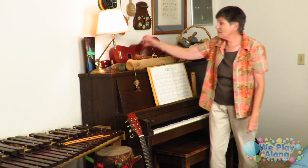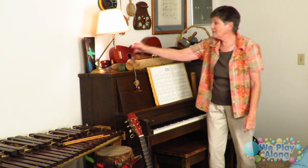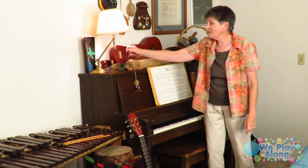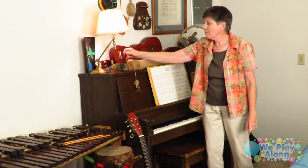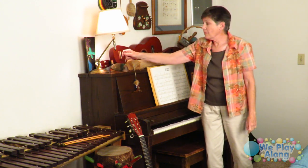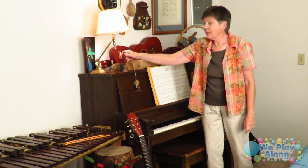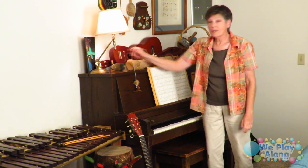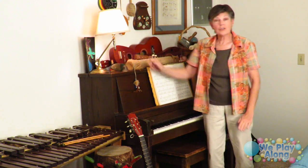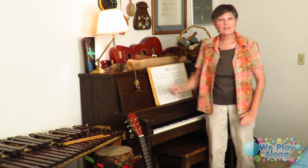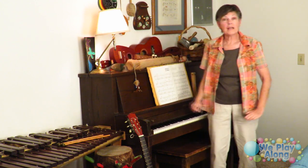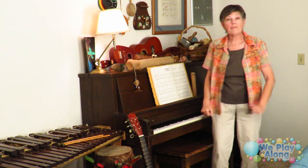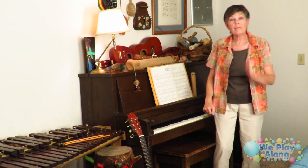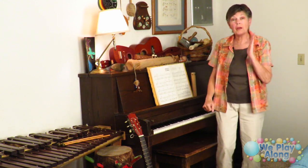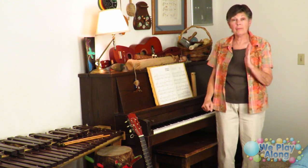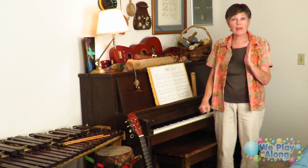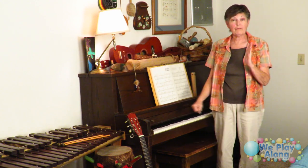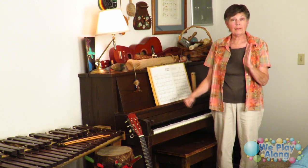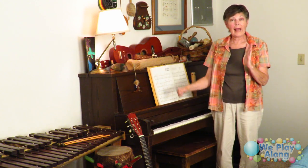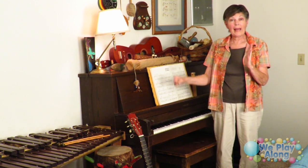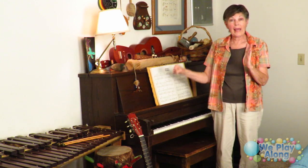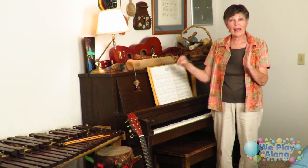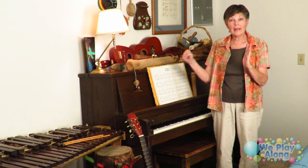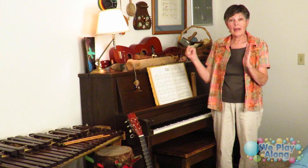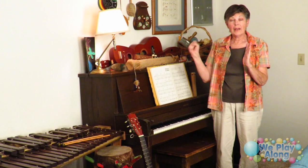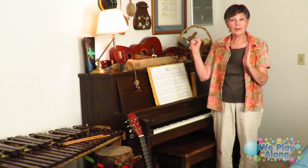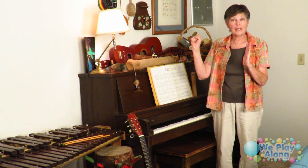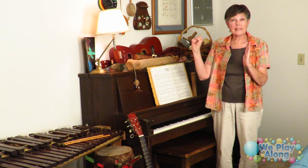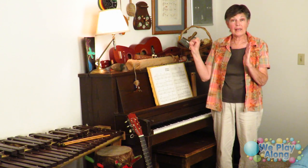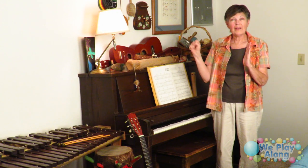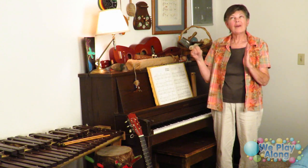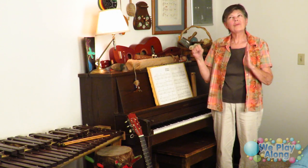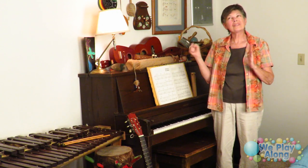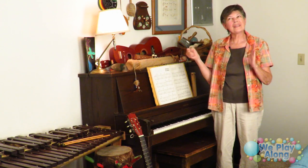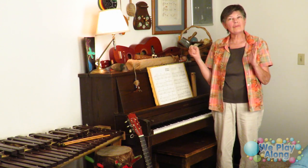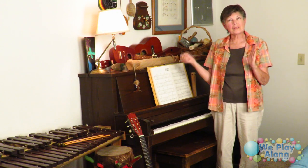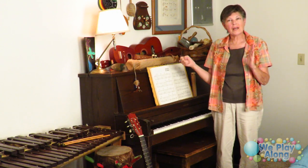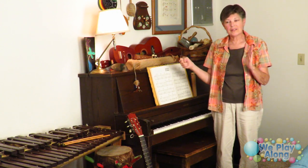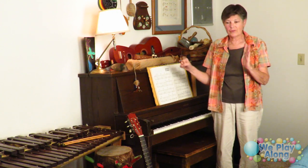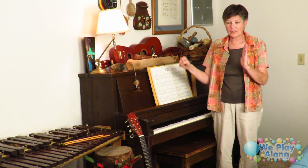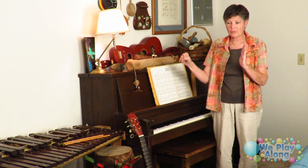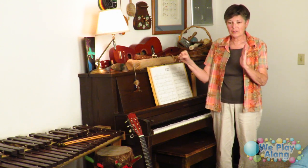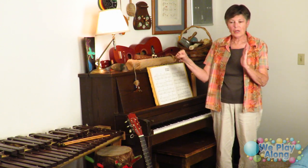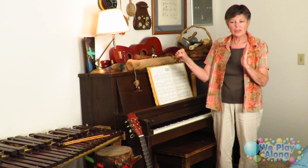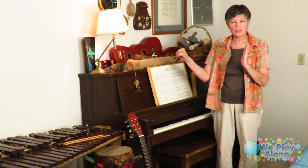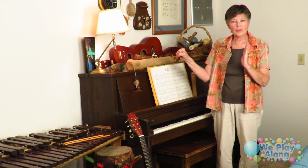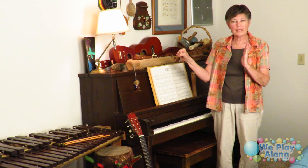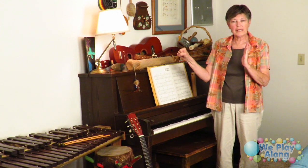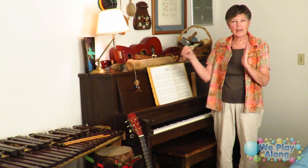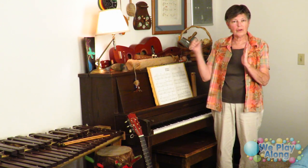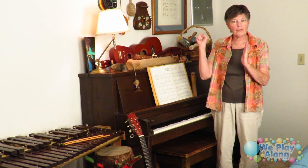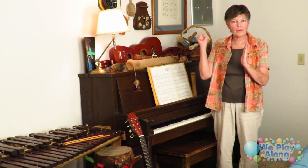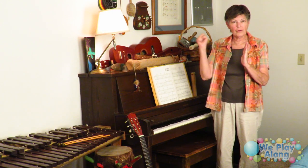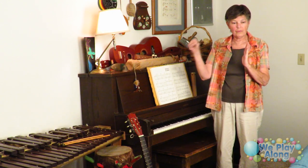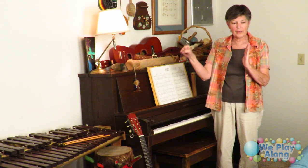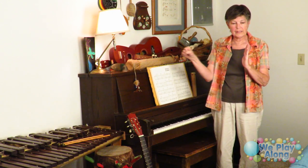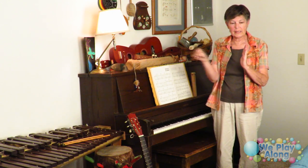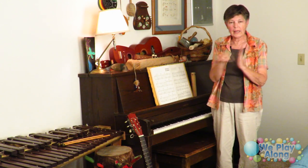so the sign for bell you make a flat hand and you're going to take well there's several signs for this one so you can take your your fist and